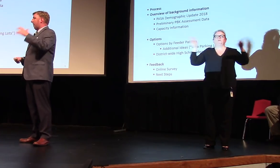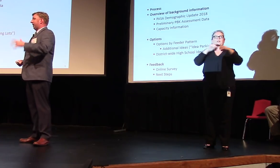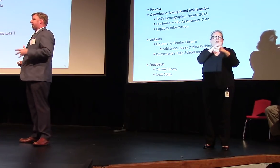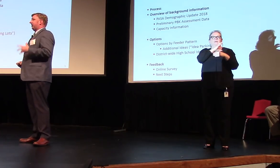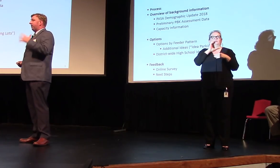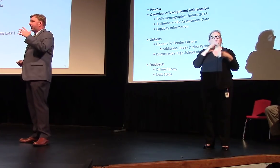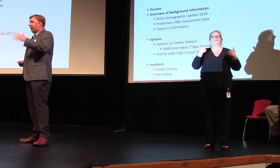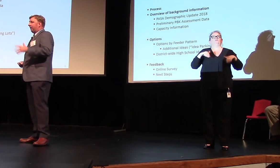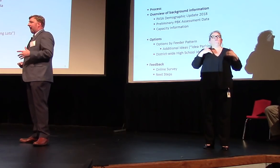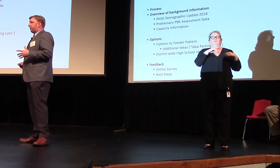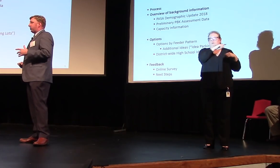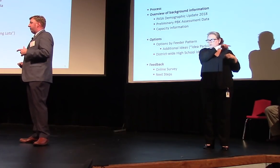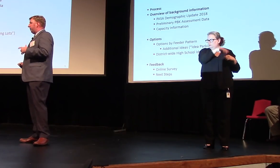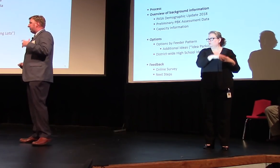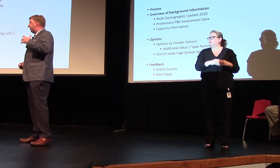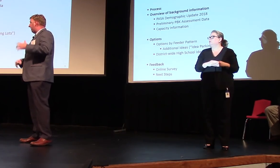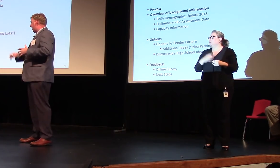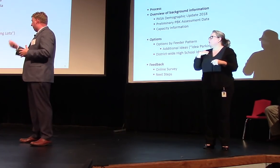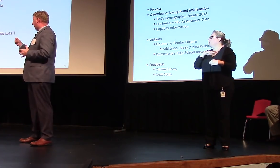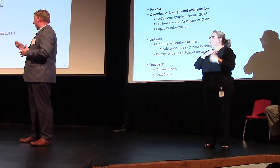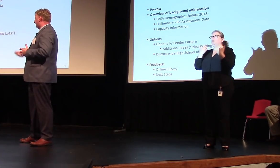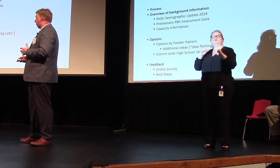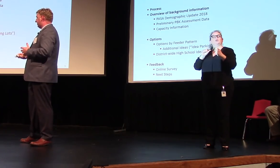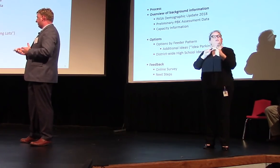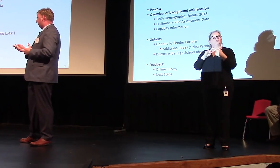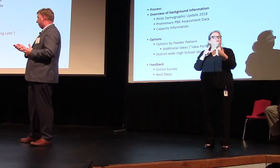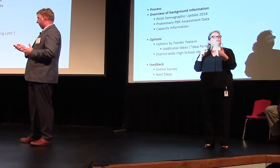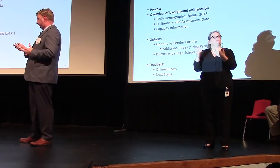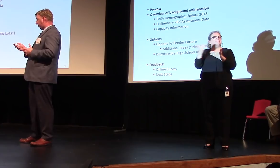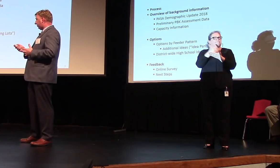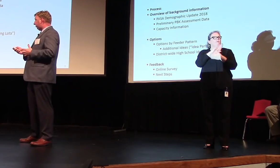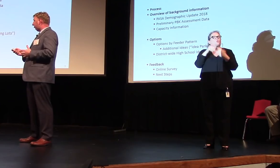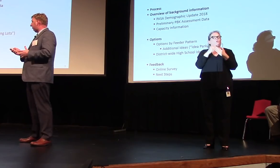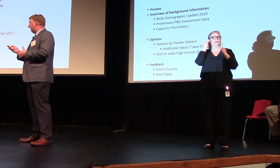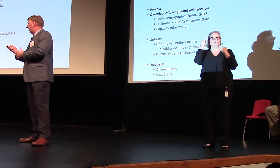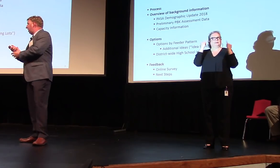And we're continuing to kind of capture those and integrate them into the presentation.